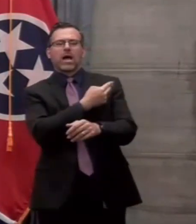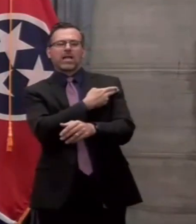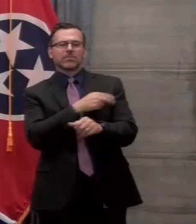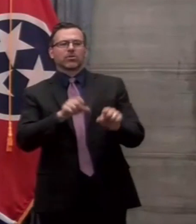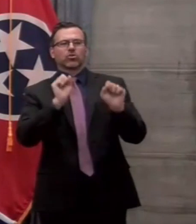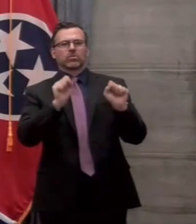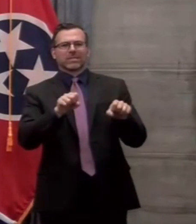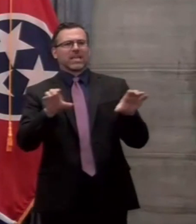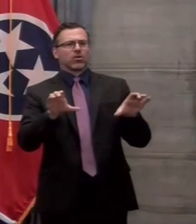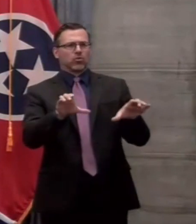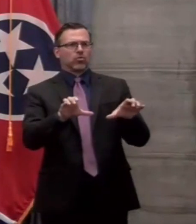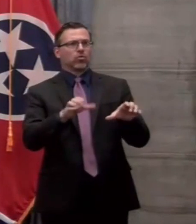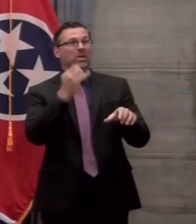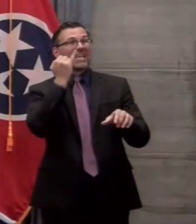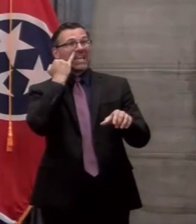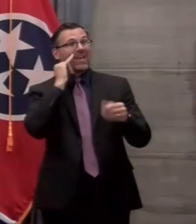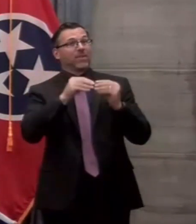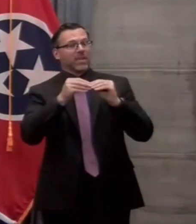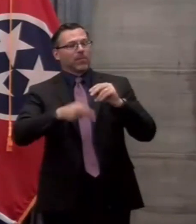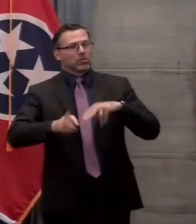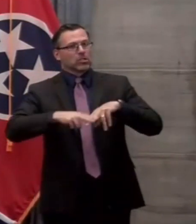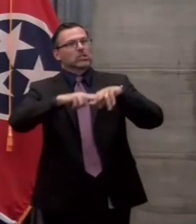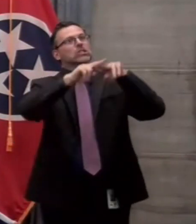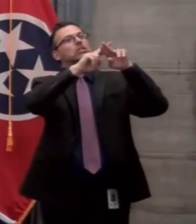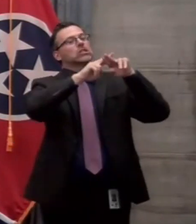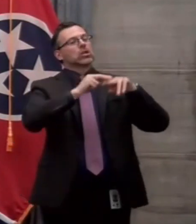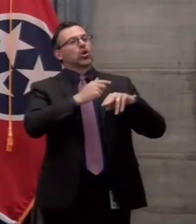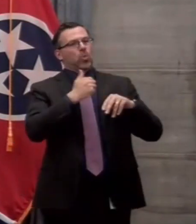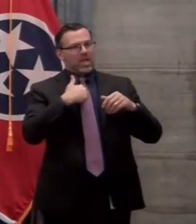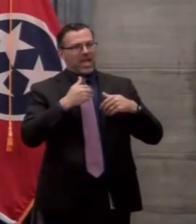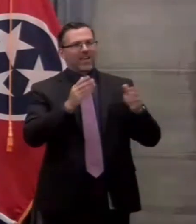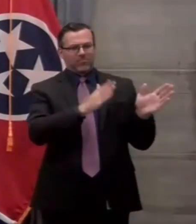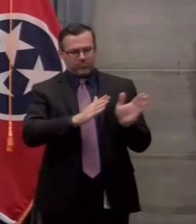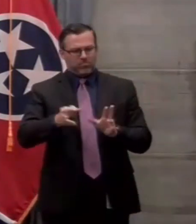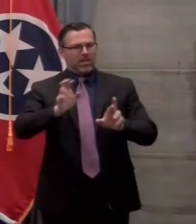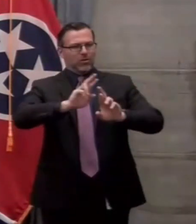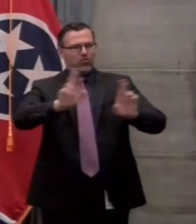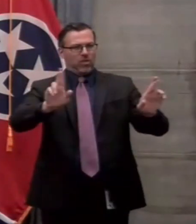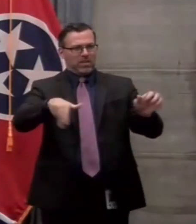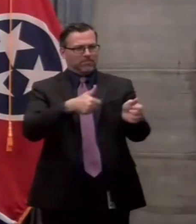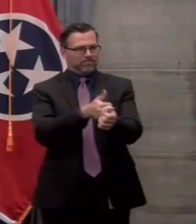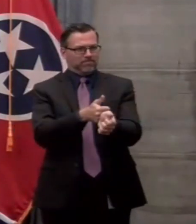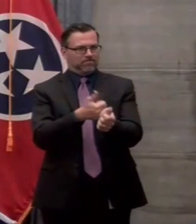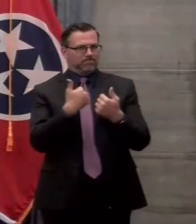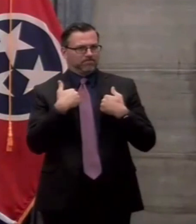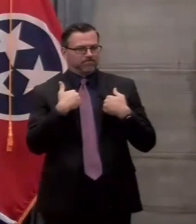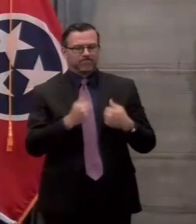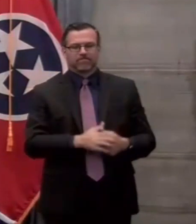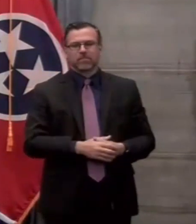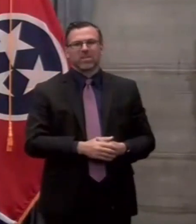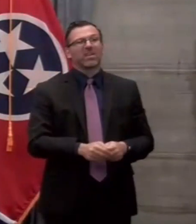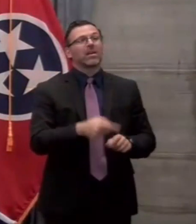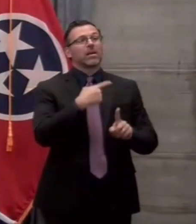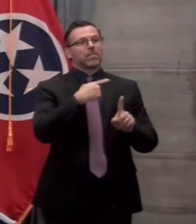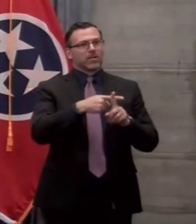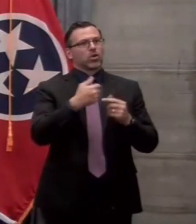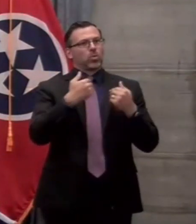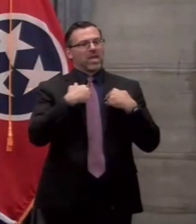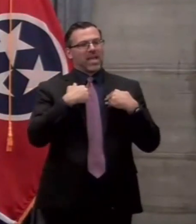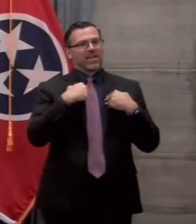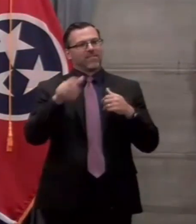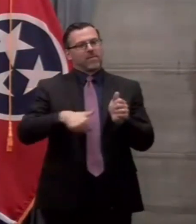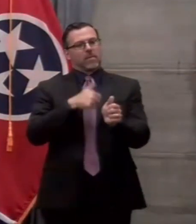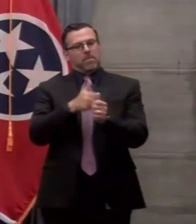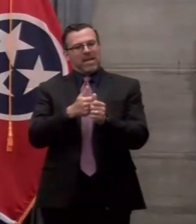comes. We also continue to prepare and train for our alternative care sites, both in Memphis and Nashville,